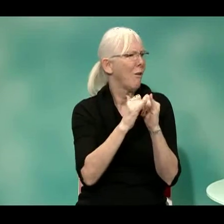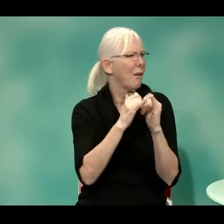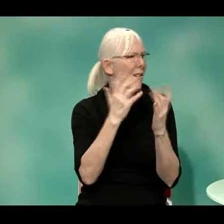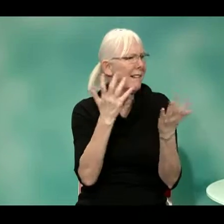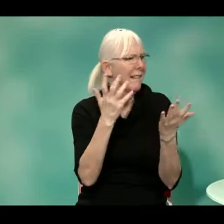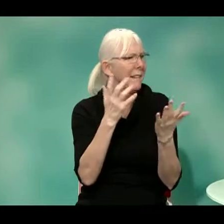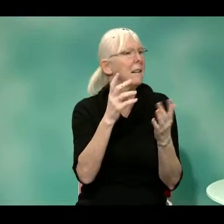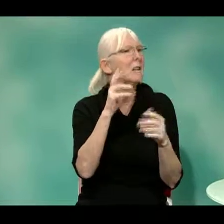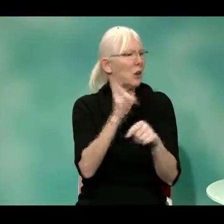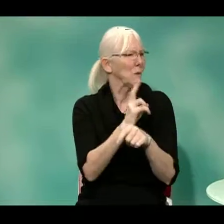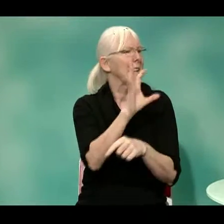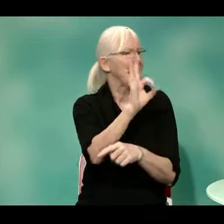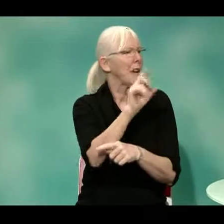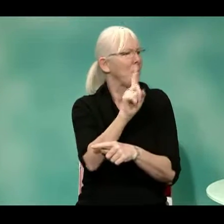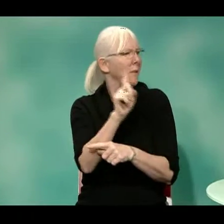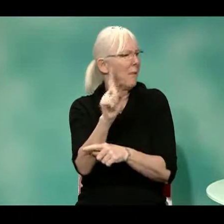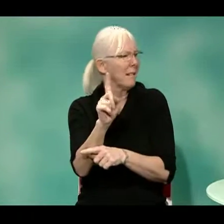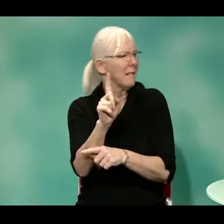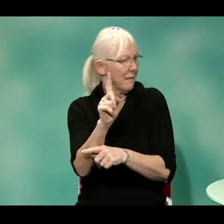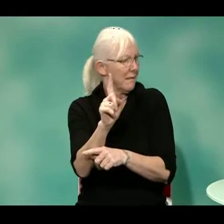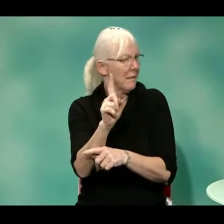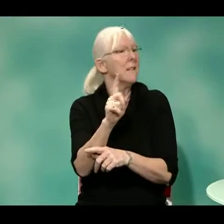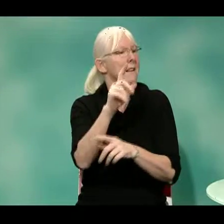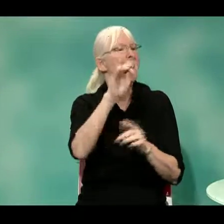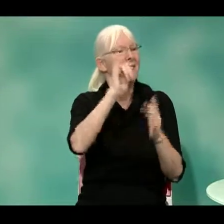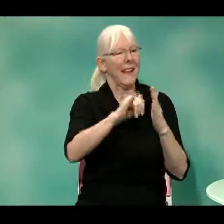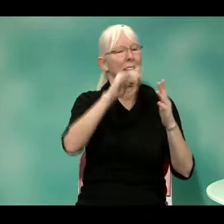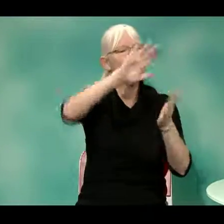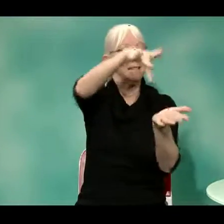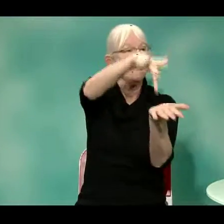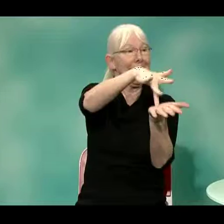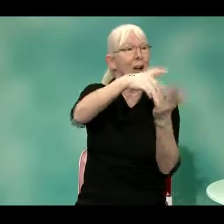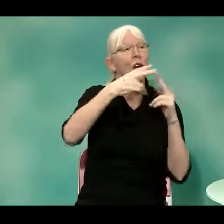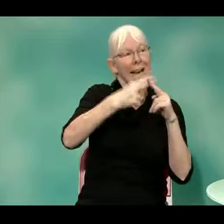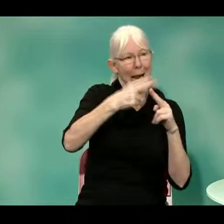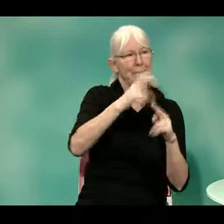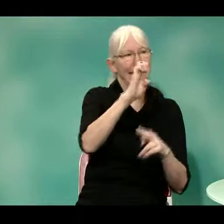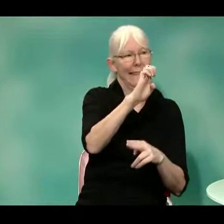So people call in when they call 911. They call e-comm, that centre.